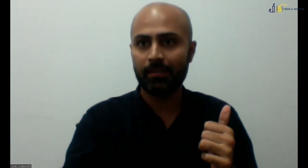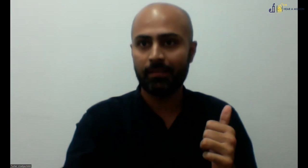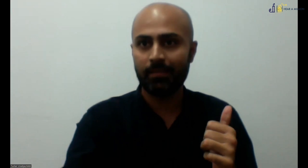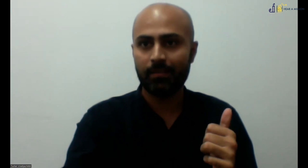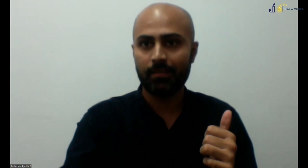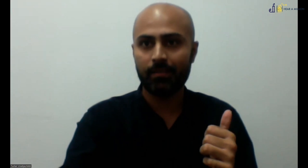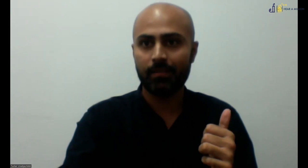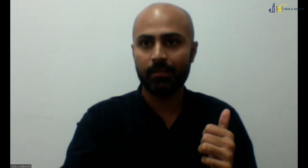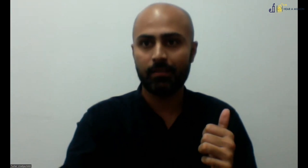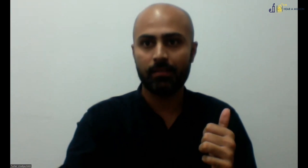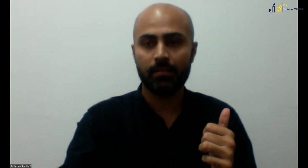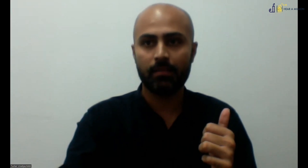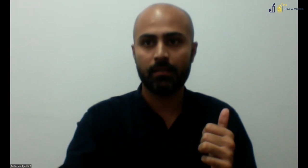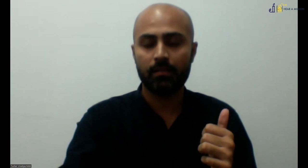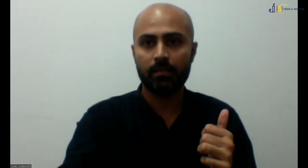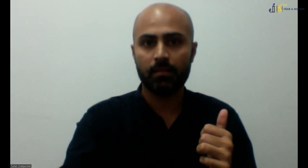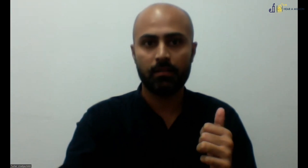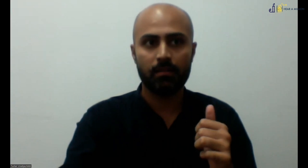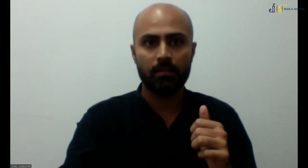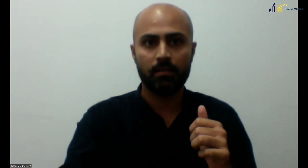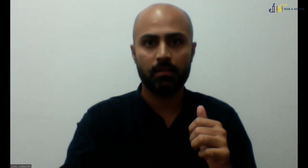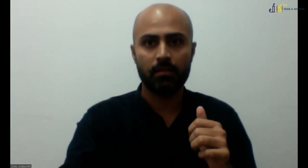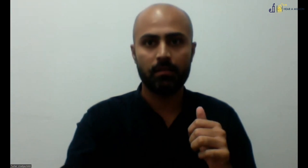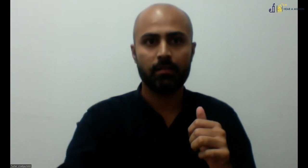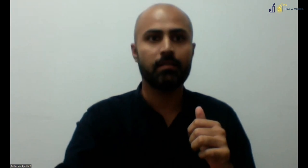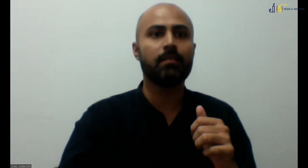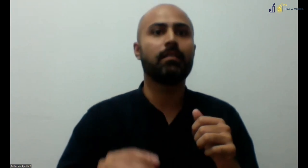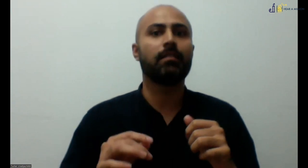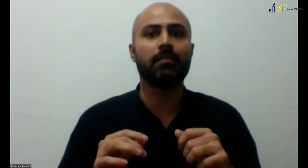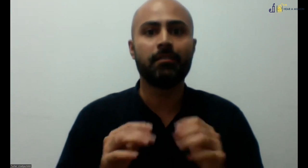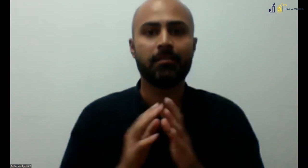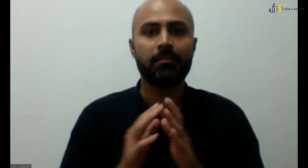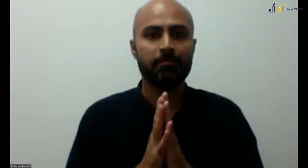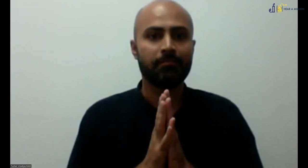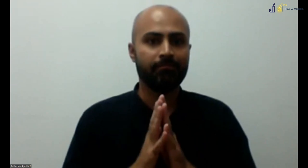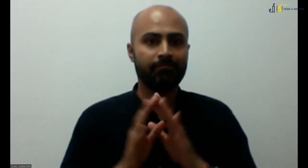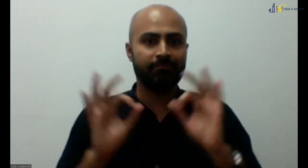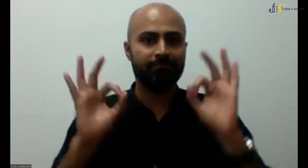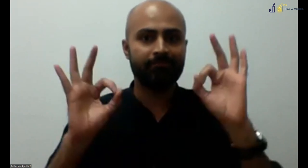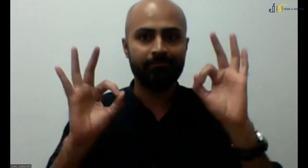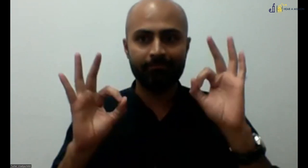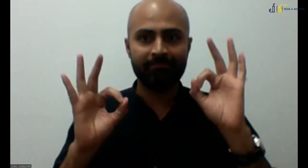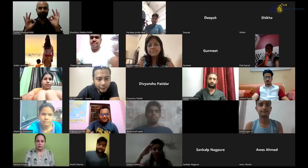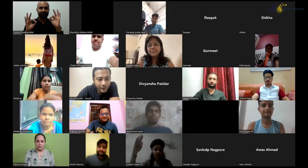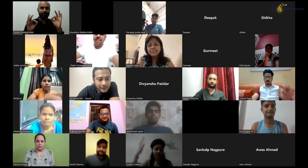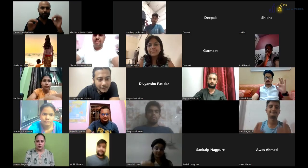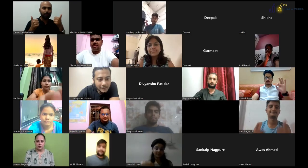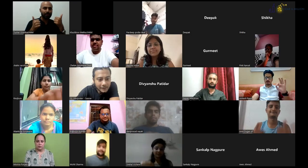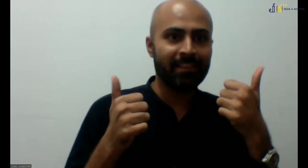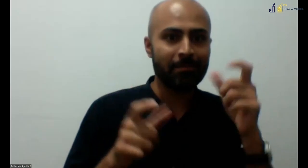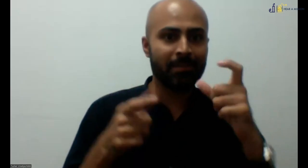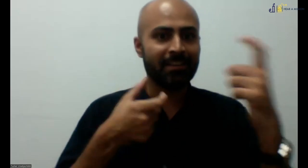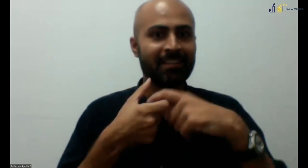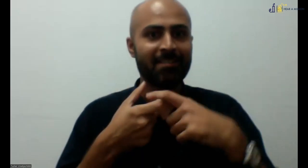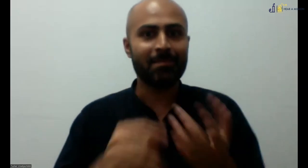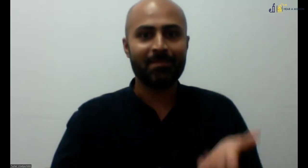Hello everyone, hope everyone is doing